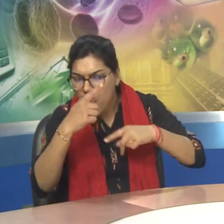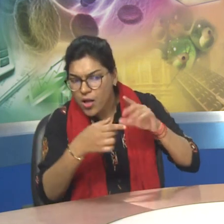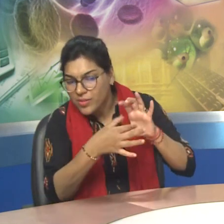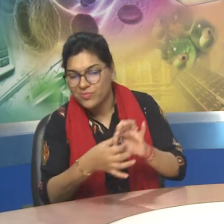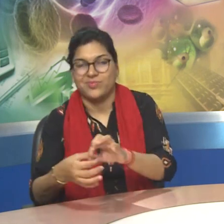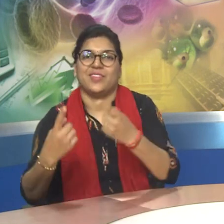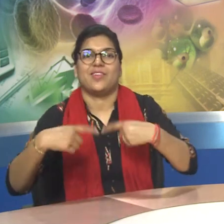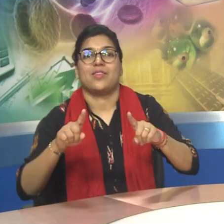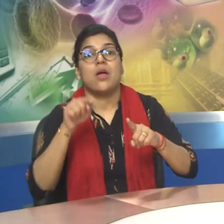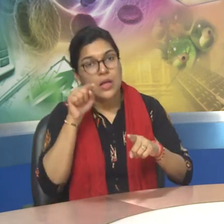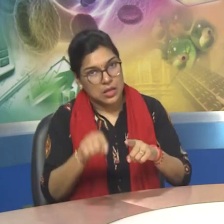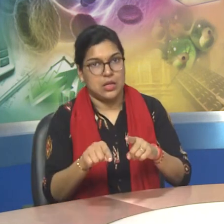1. 2.